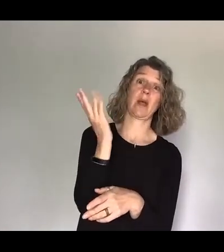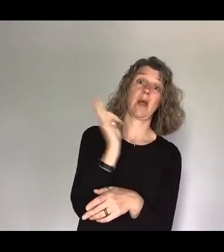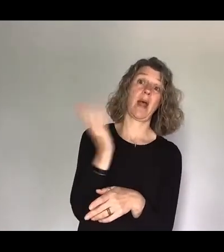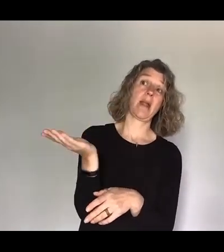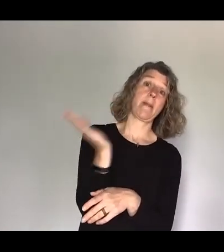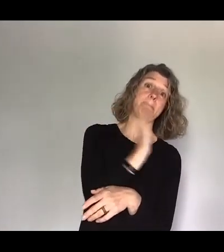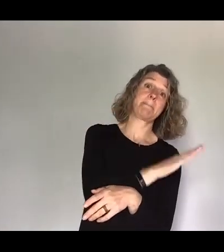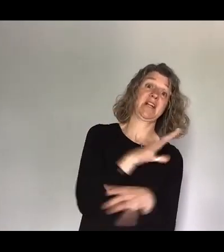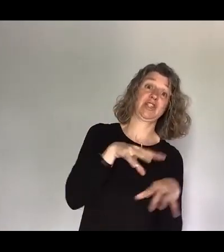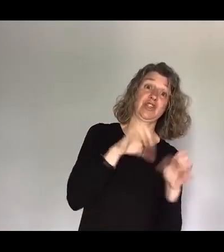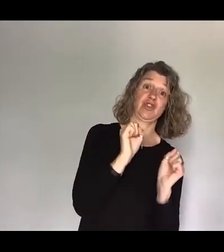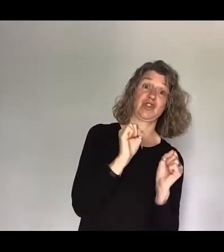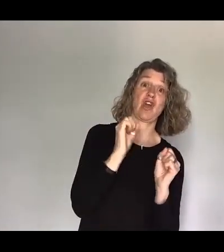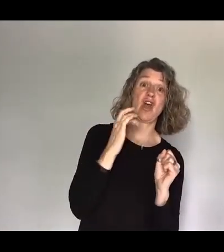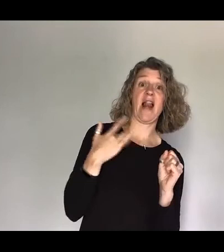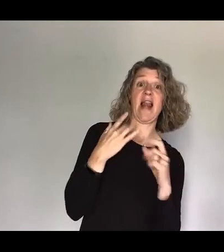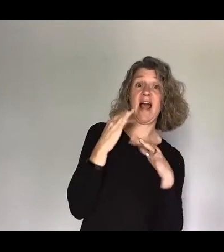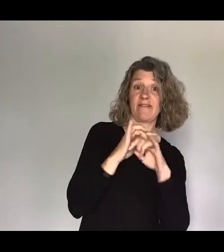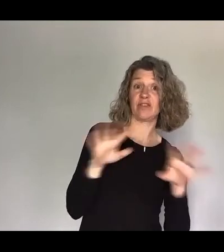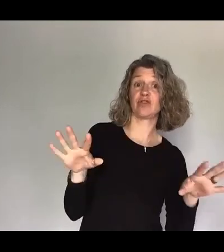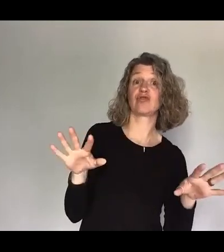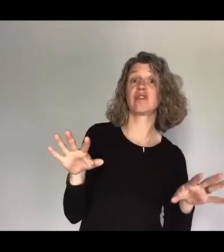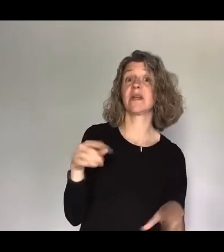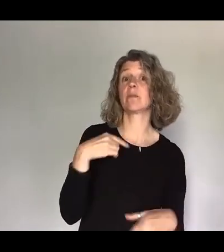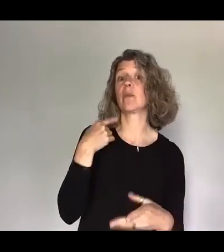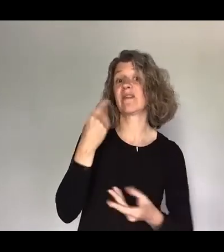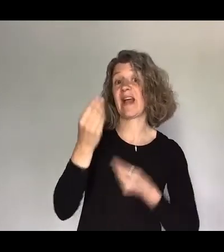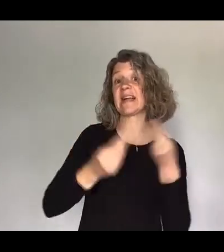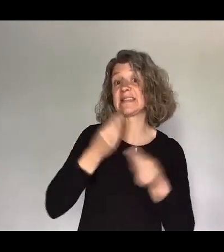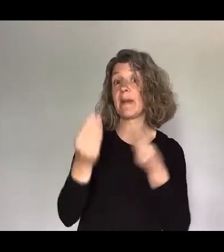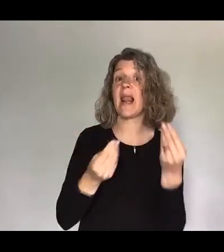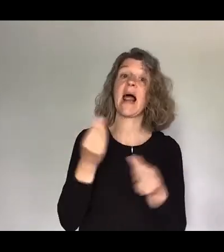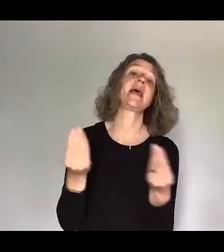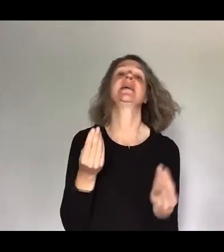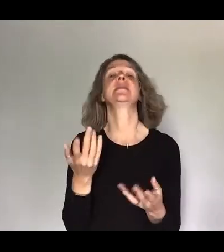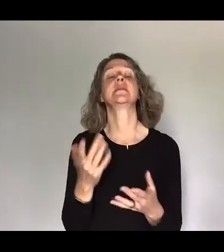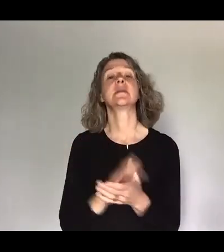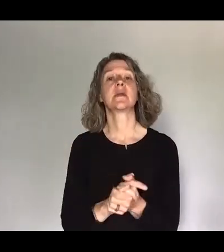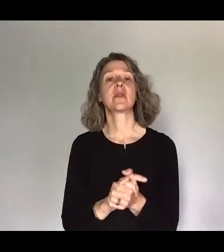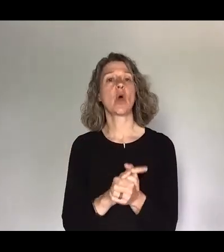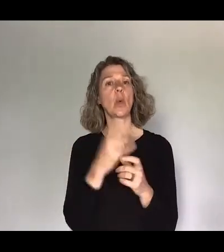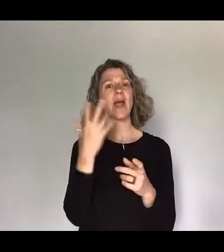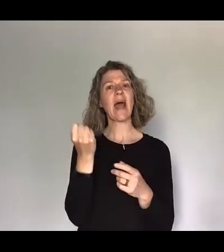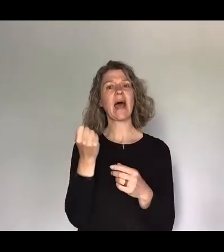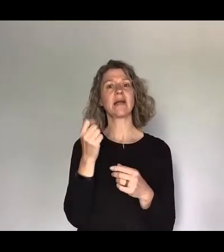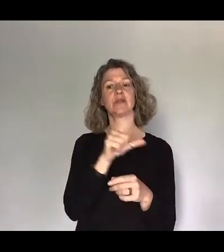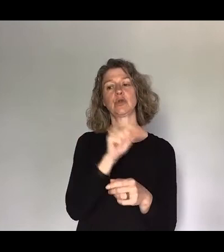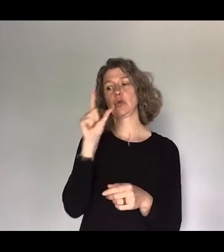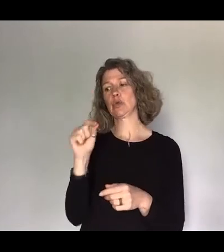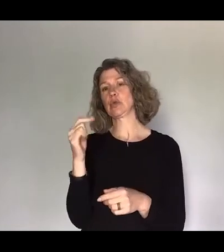And we were talking actually about whether you're glamper or camper, and I think at the last count, 68% of those watching this morning are glampers. You made that up? I looked at it. Good knowledge.